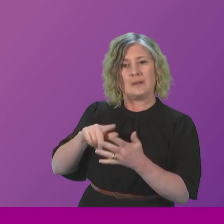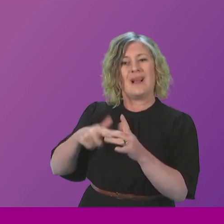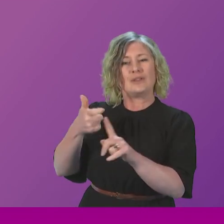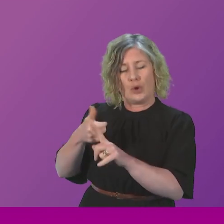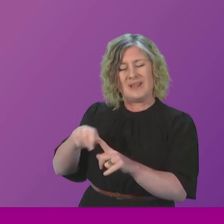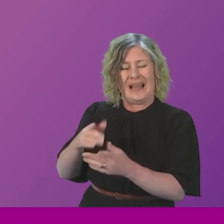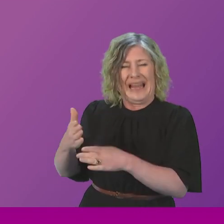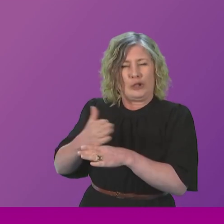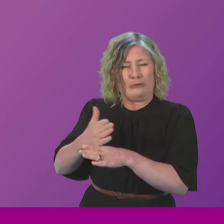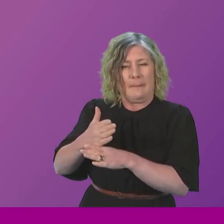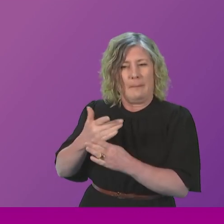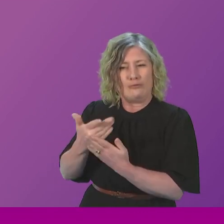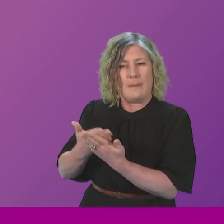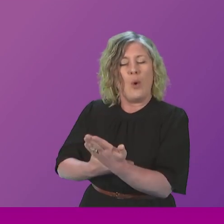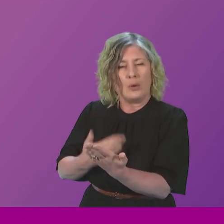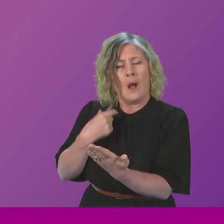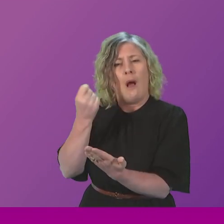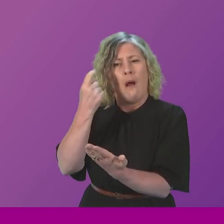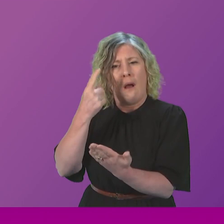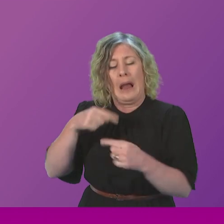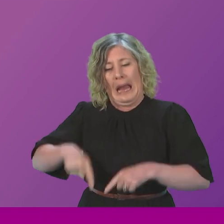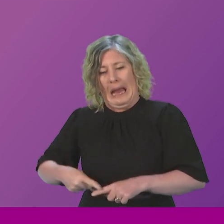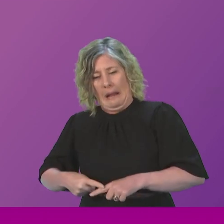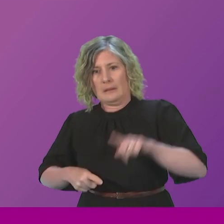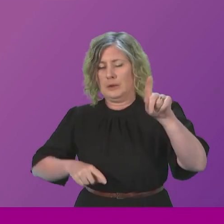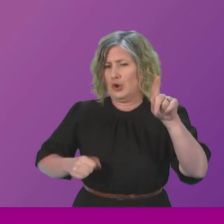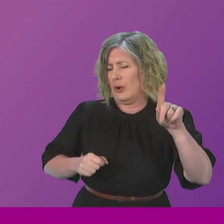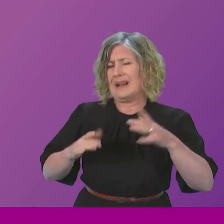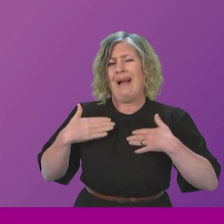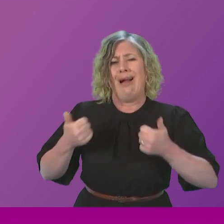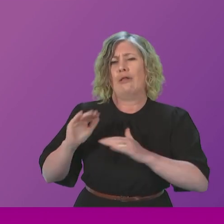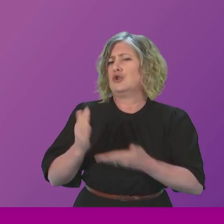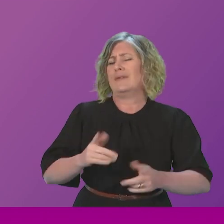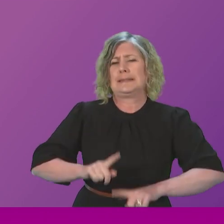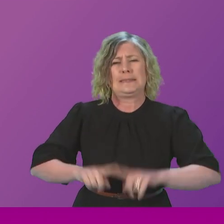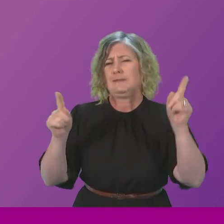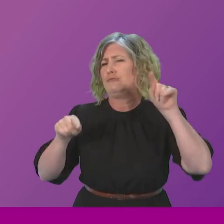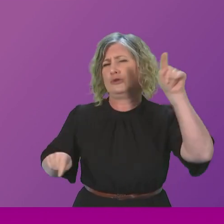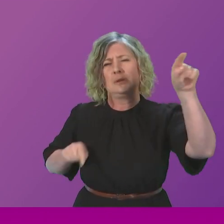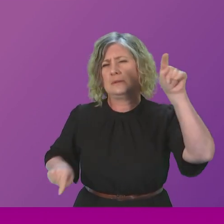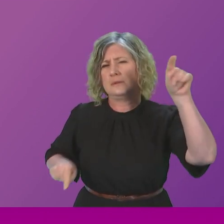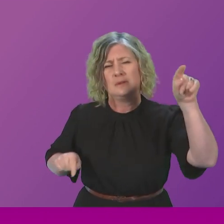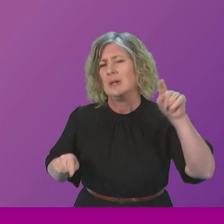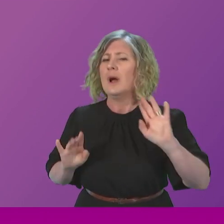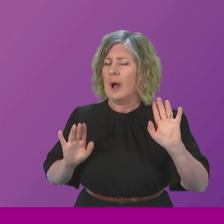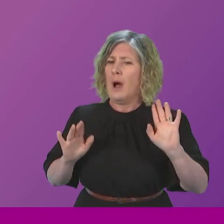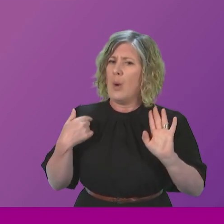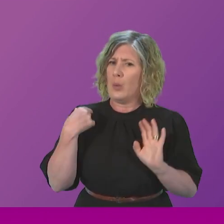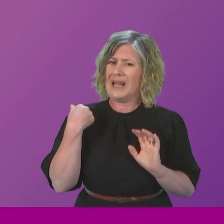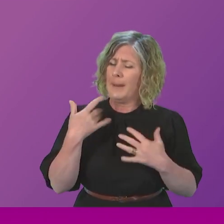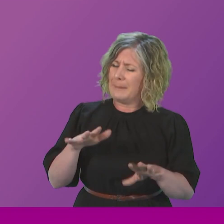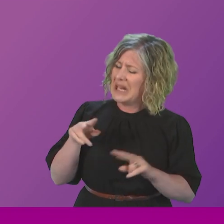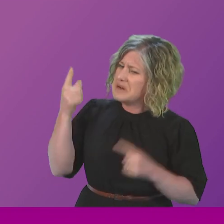health services in England and Scotland do differ quite significantly. We will, of course, we have taken account of the interim